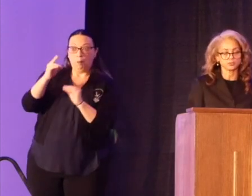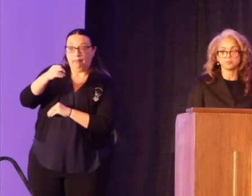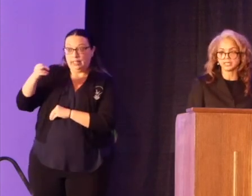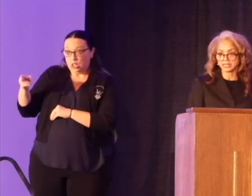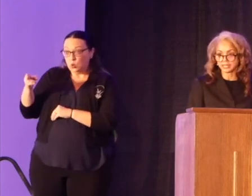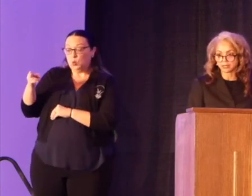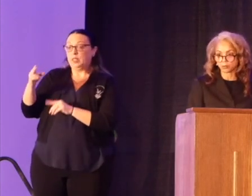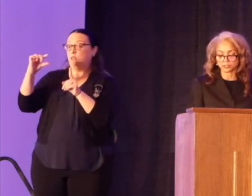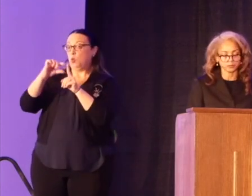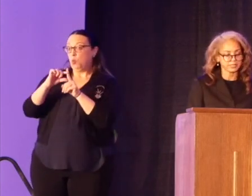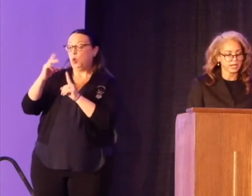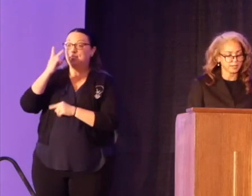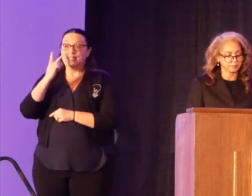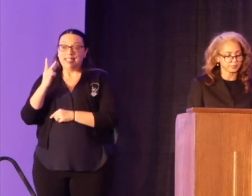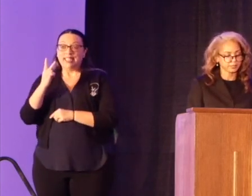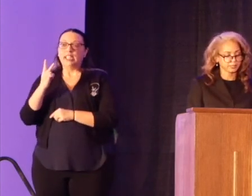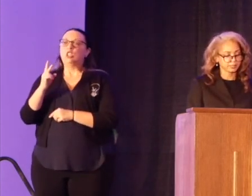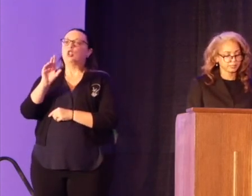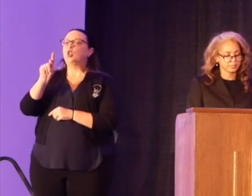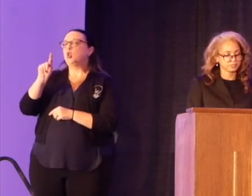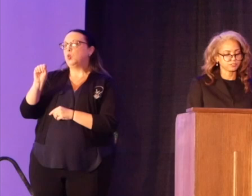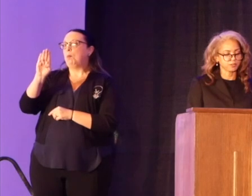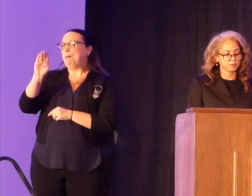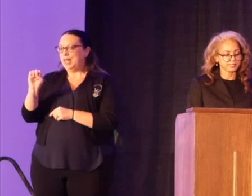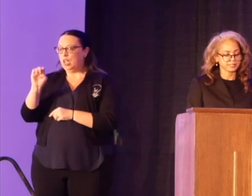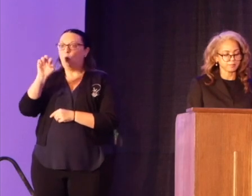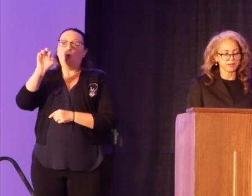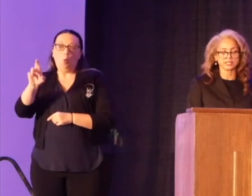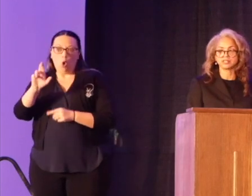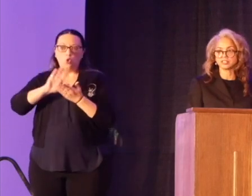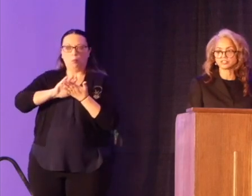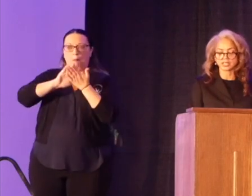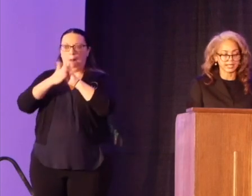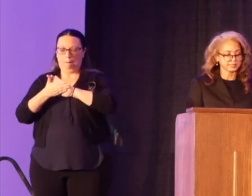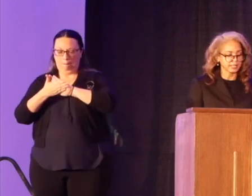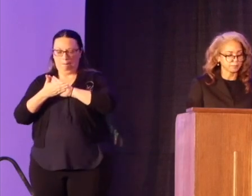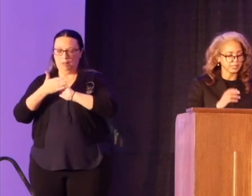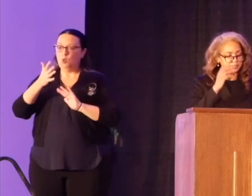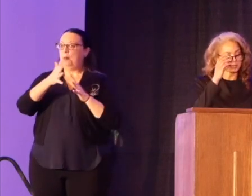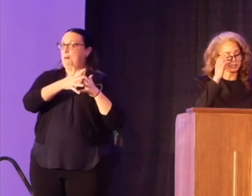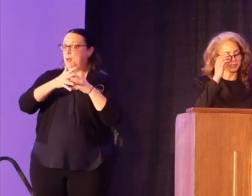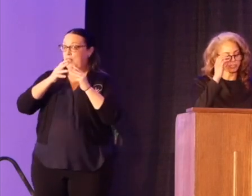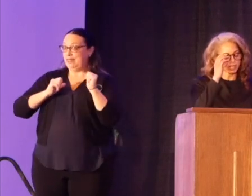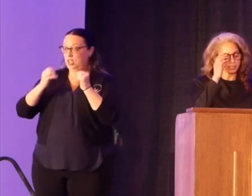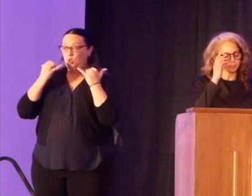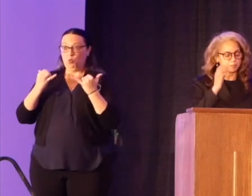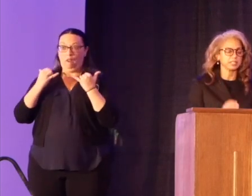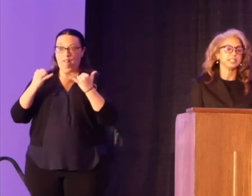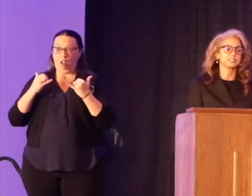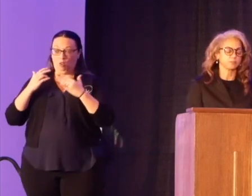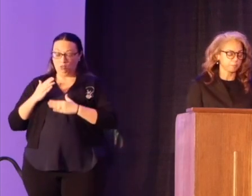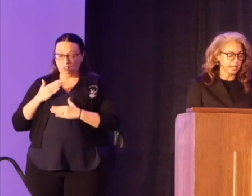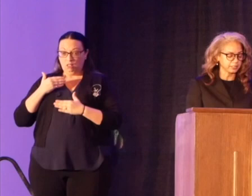it is to be or to become. And so, as the American theater stands at a precipice, shaken